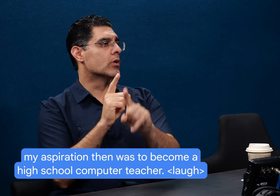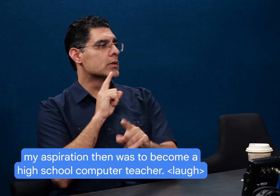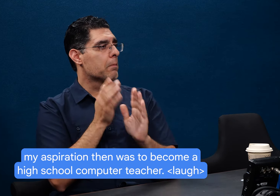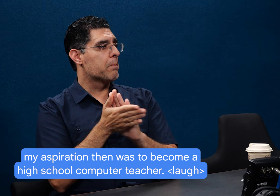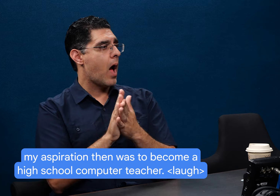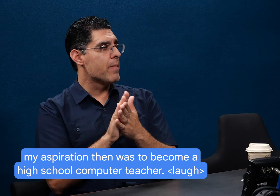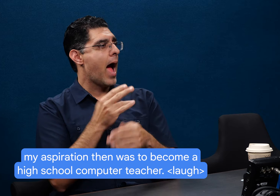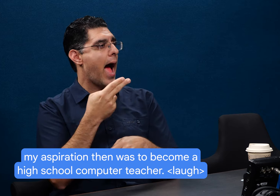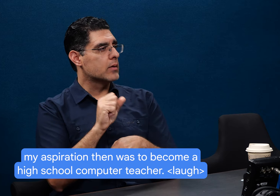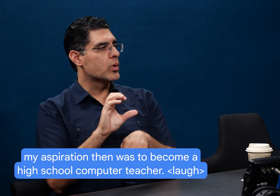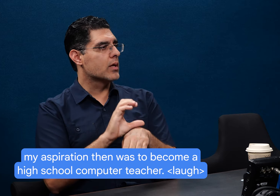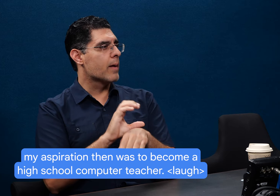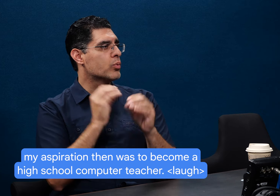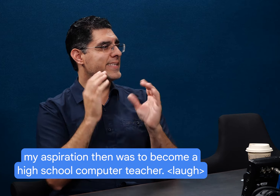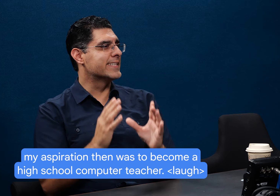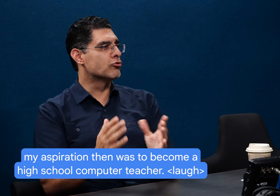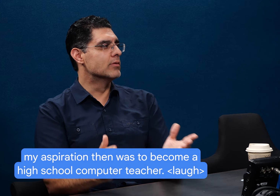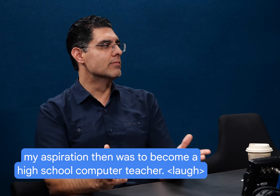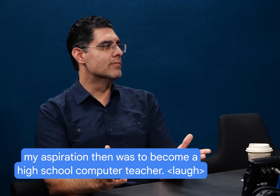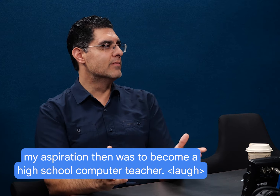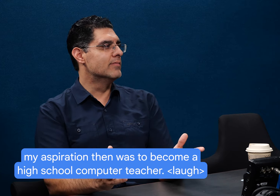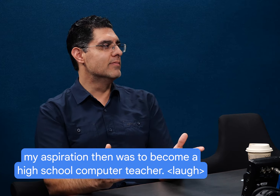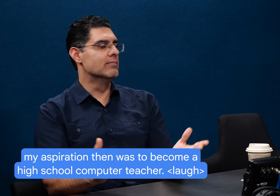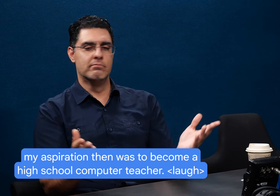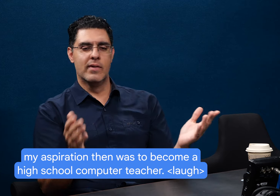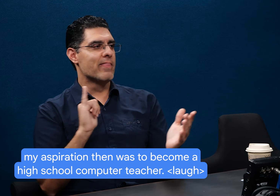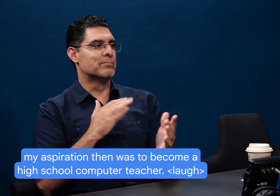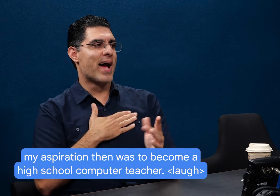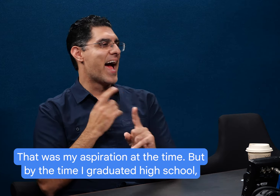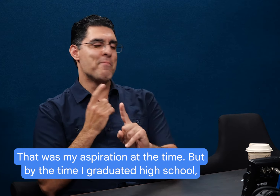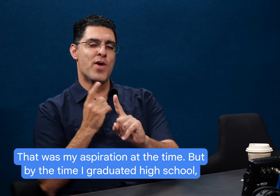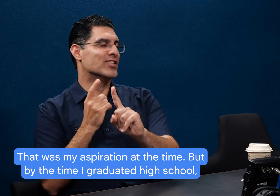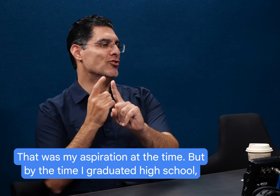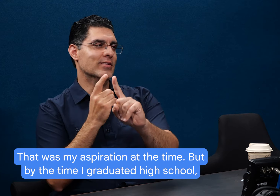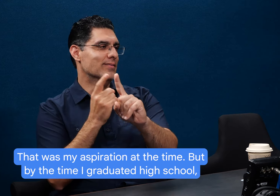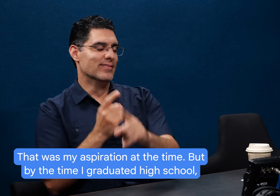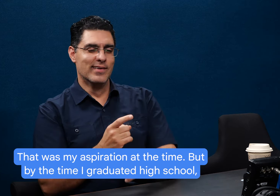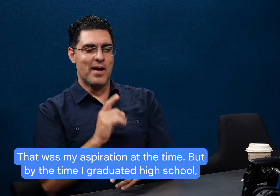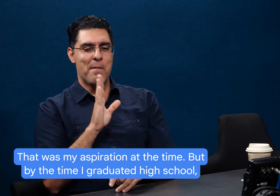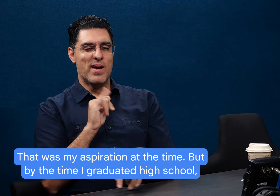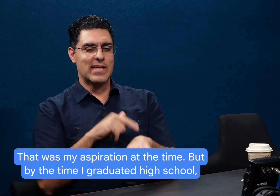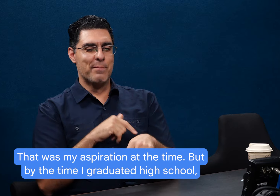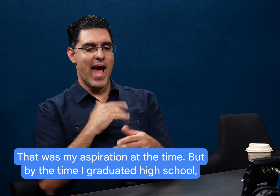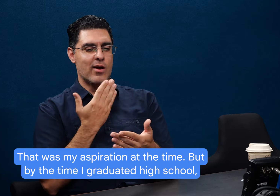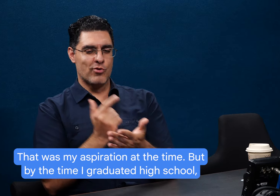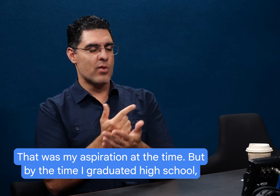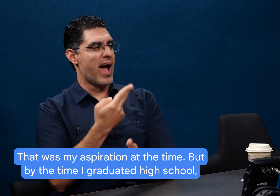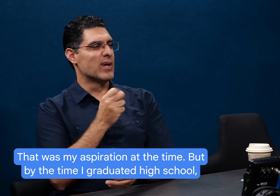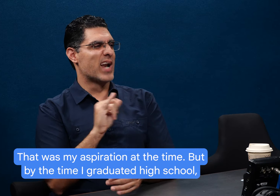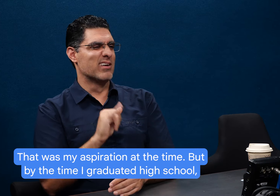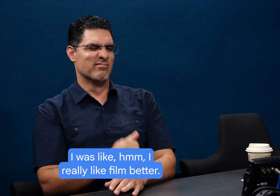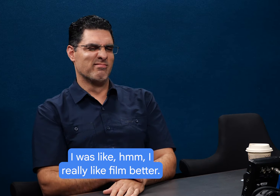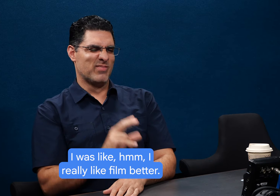my aspiration then was to become a high school computer teacher. That was my aspiration at the time. But by the